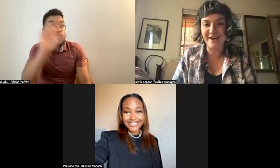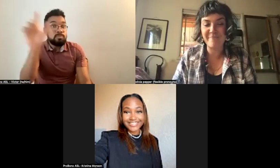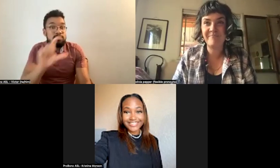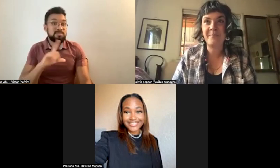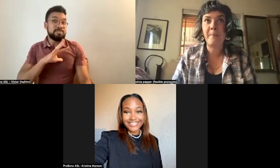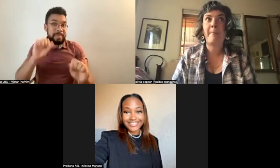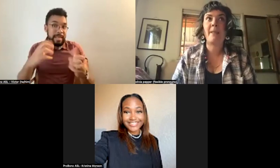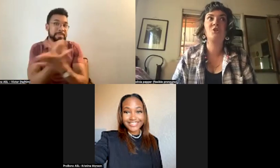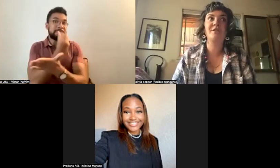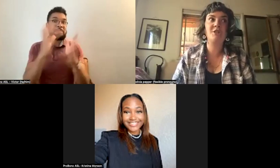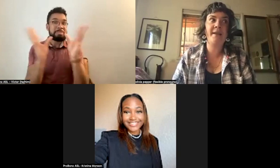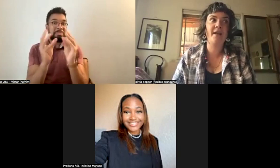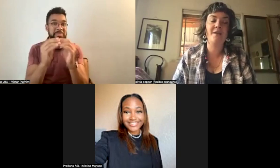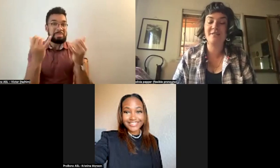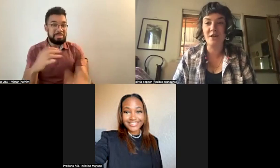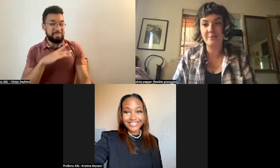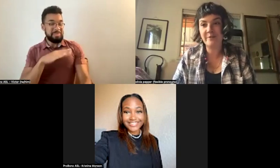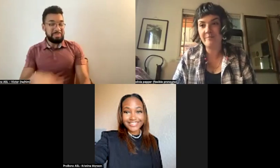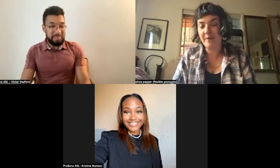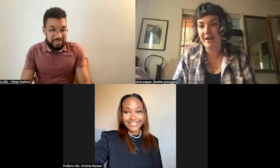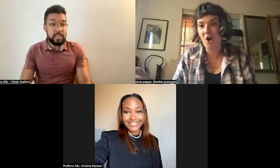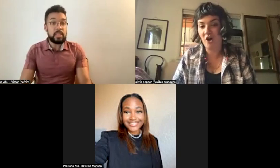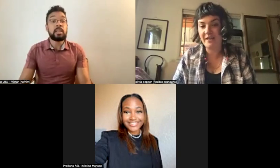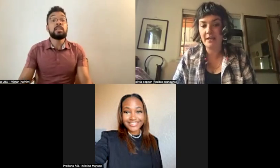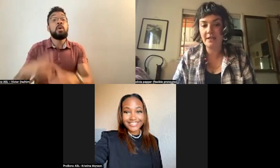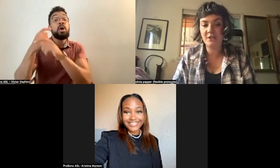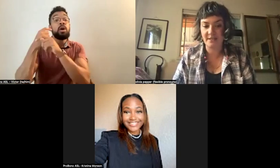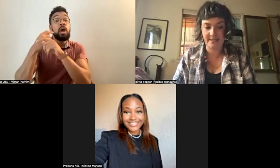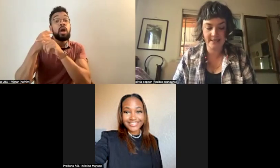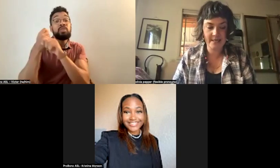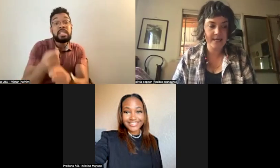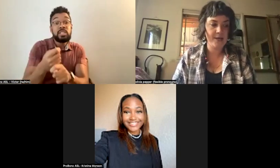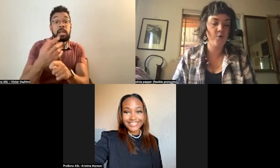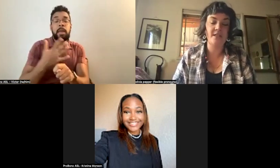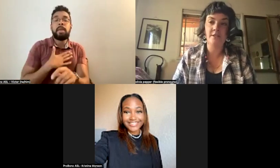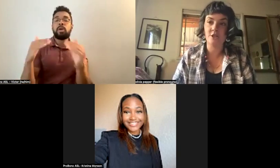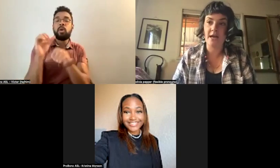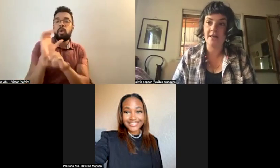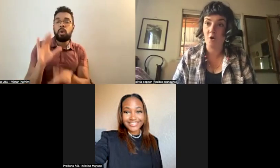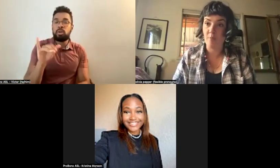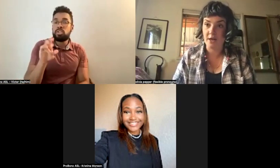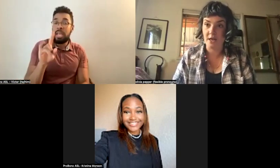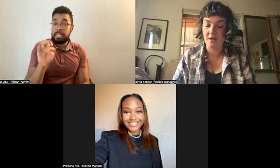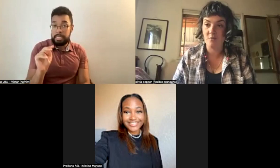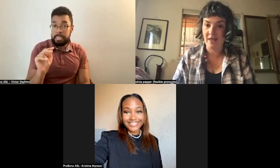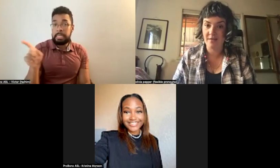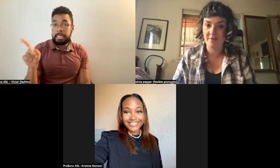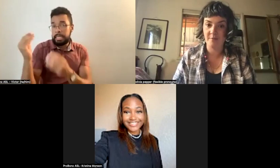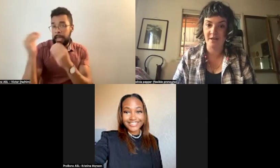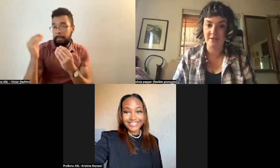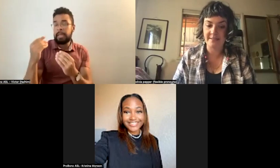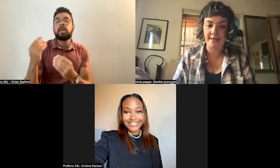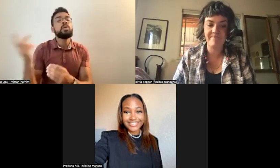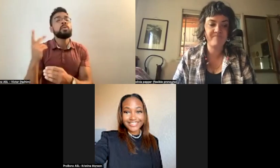being here. A tradition that was taught to me by my colleague, Justin, who I teach ethnobotany with